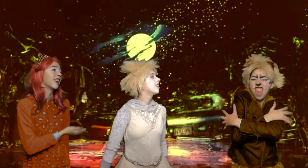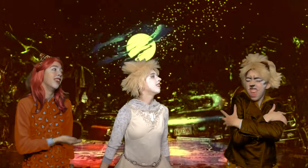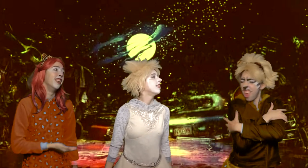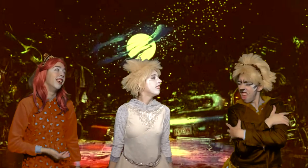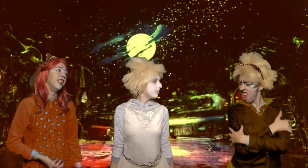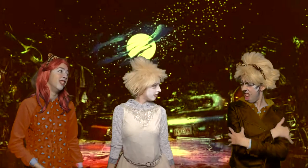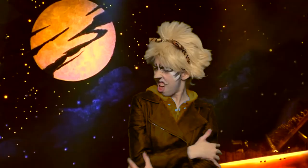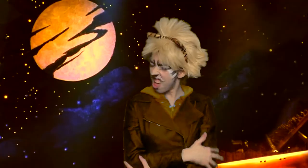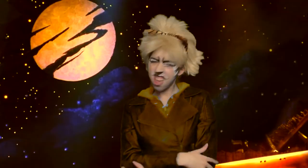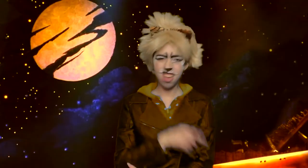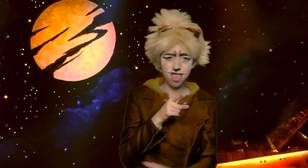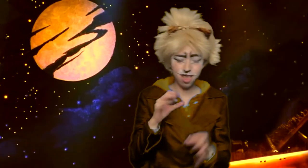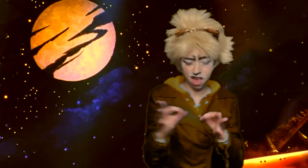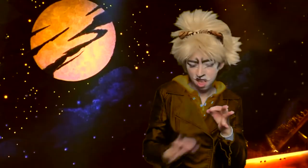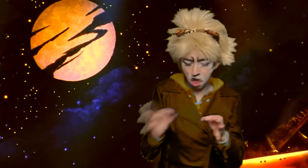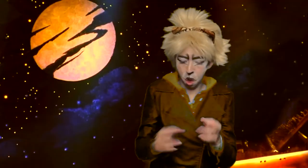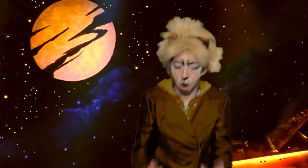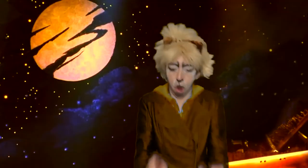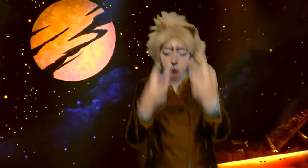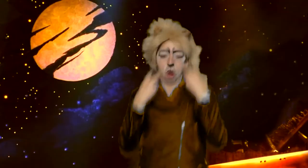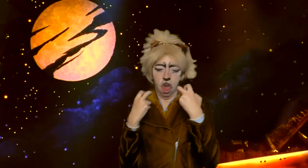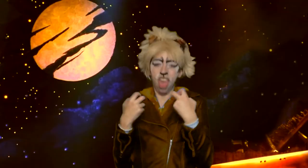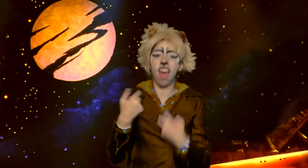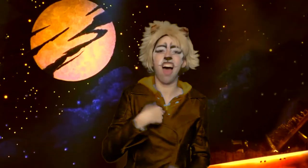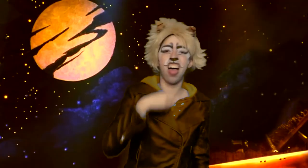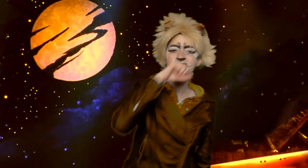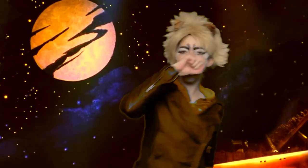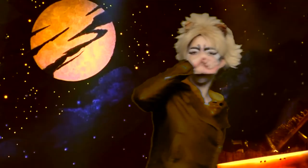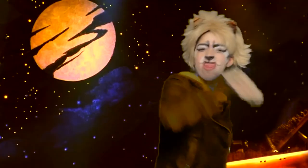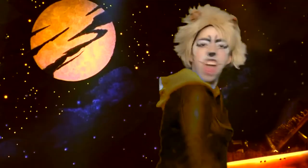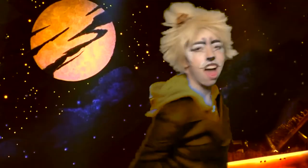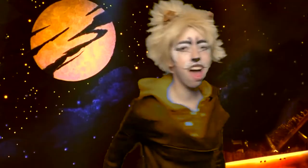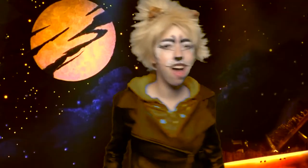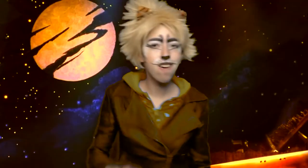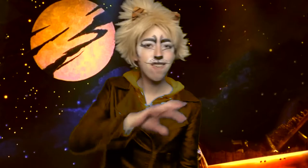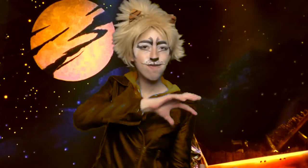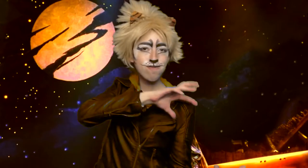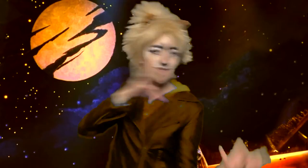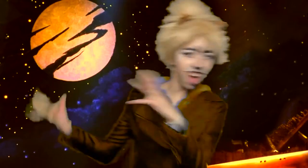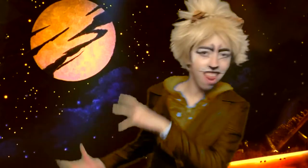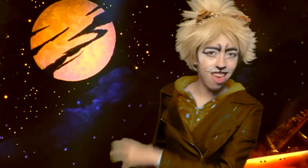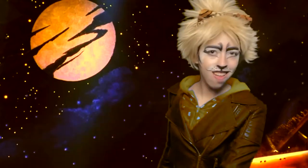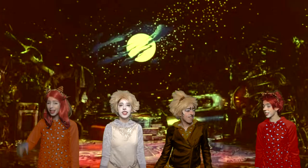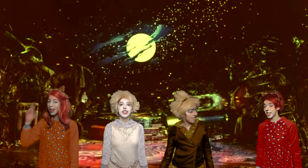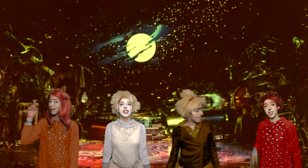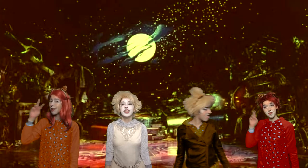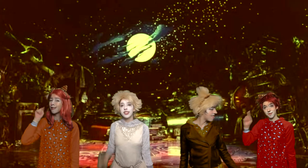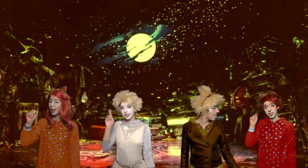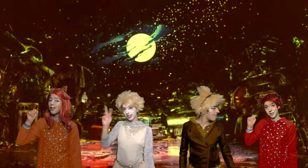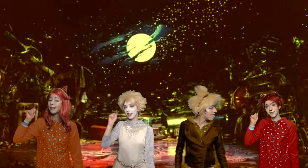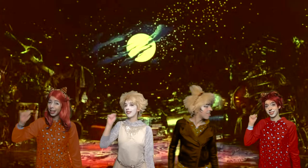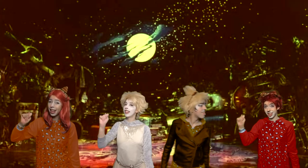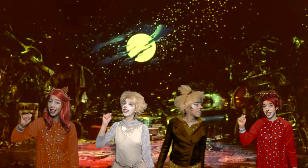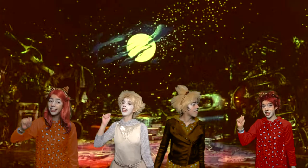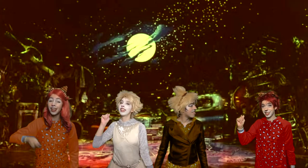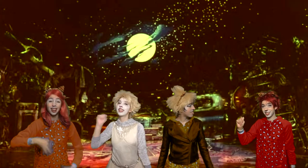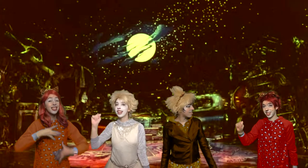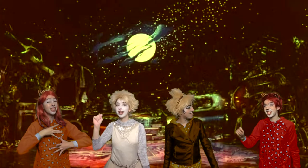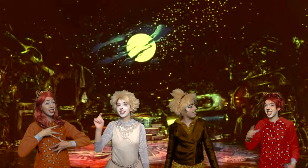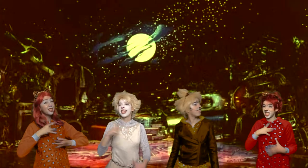cuddle So I leap on your lap in the middle of your swing Cause there's nothing I enjoy like a horrible mother The Rum Tum Tugger is a